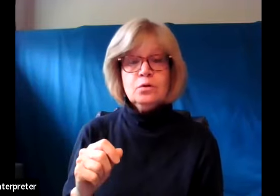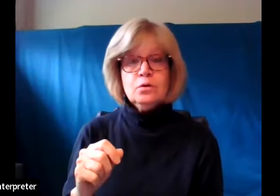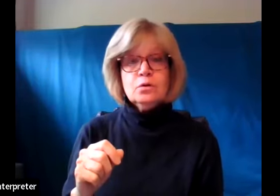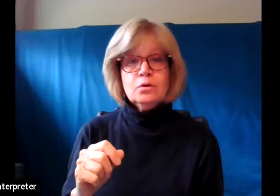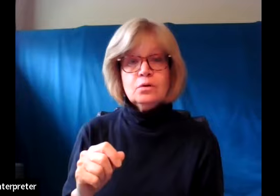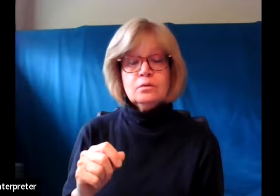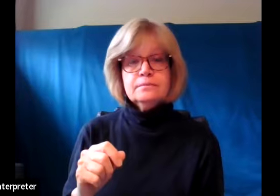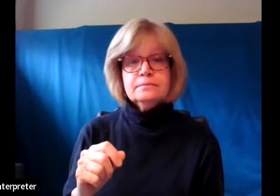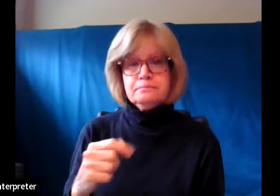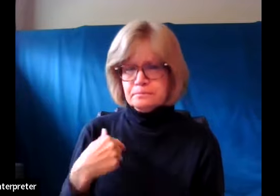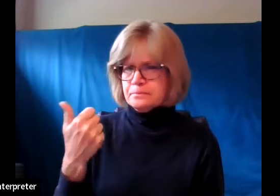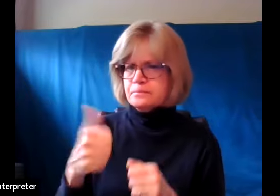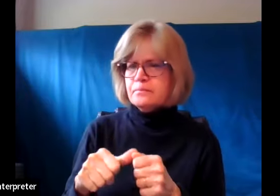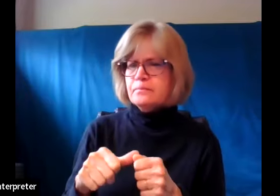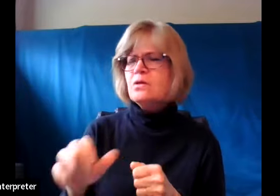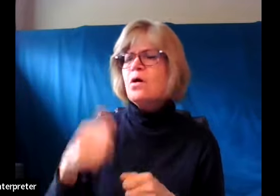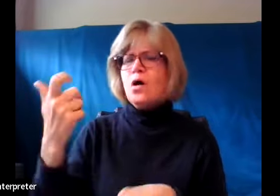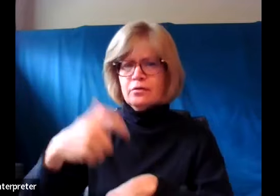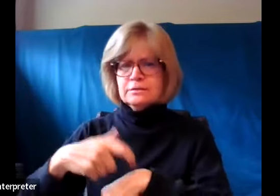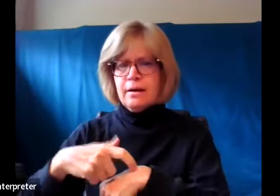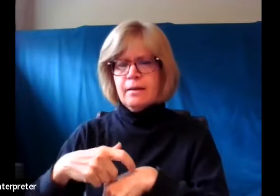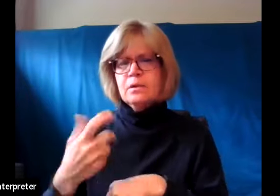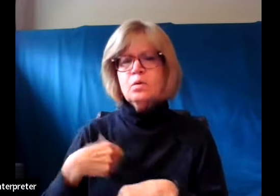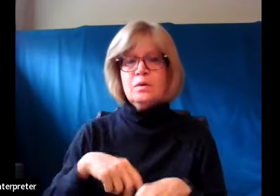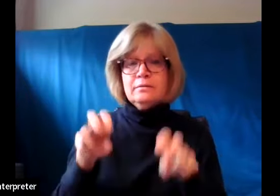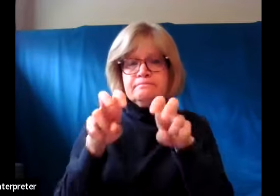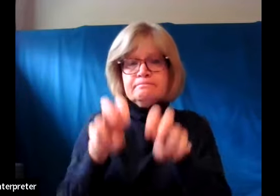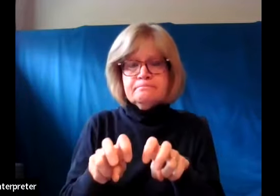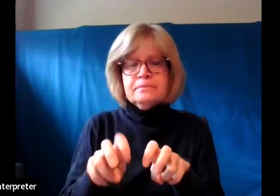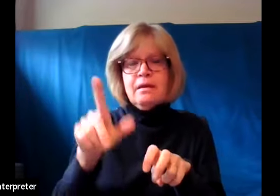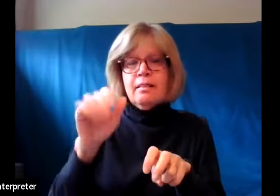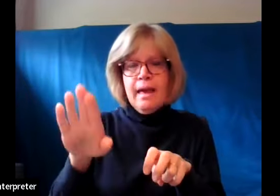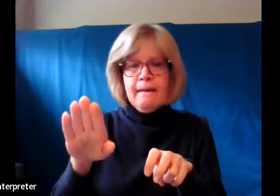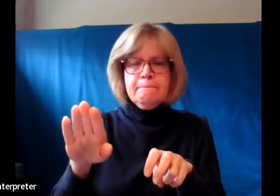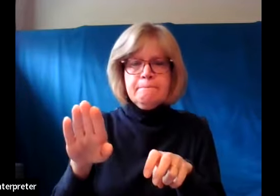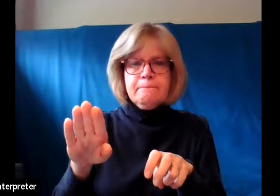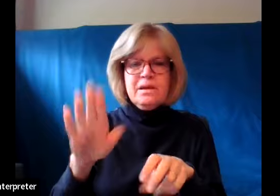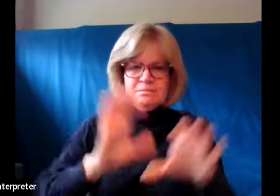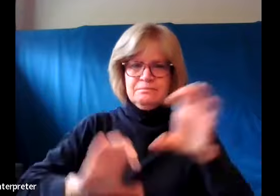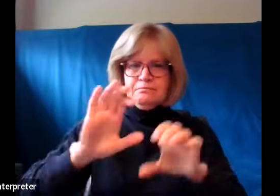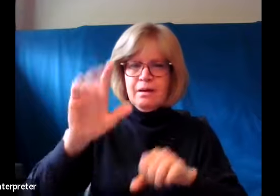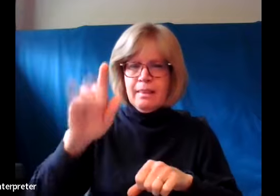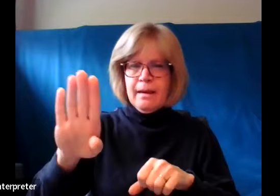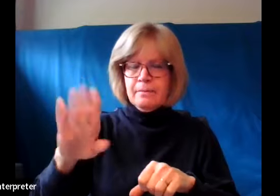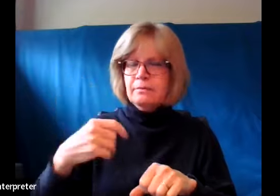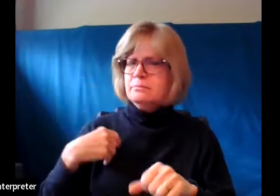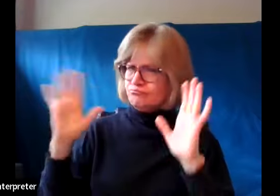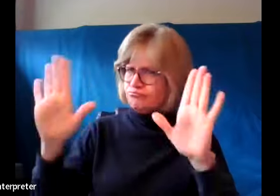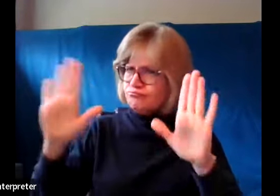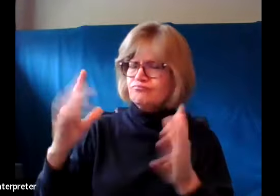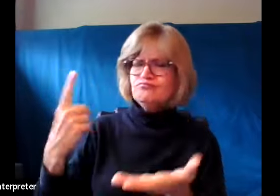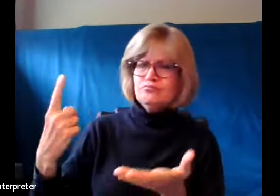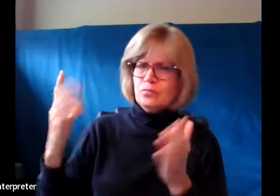And I do remember another occasion where we were sitting at the lab bench. Having a wonderful conversation